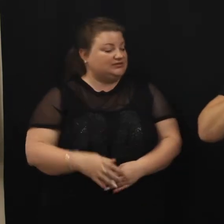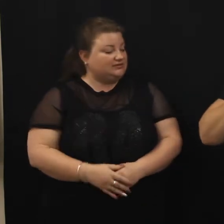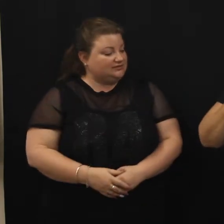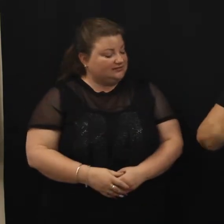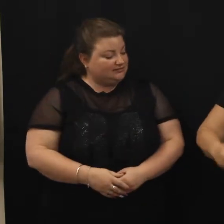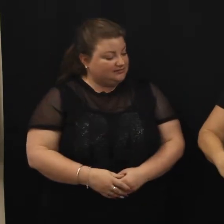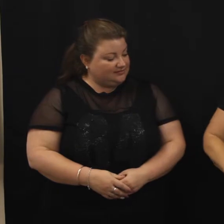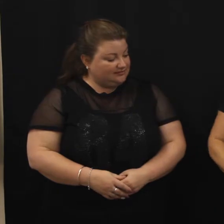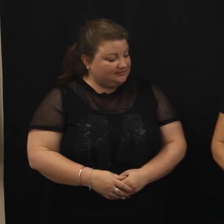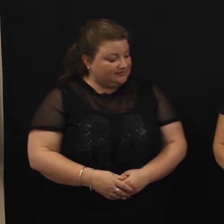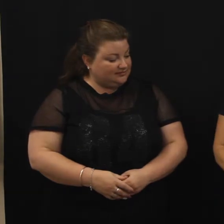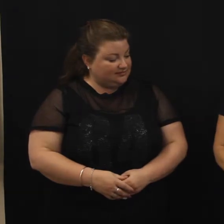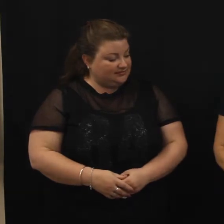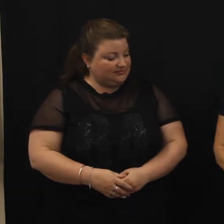About a goat.